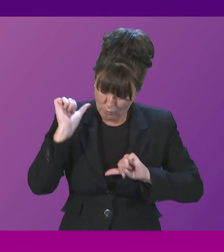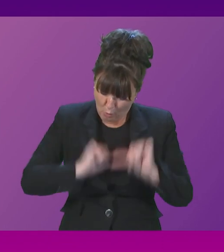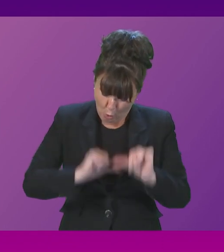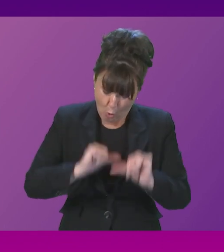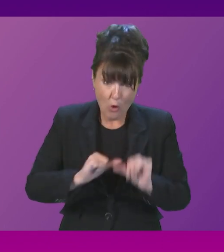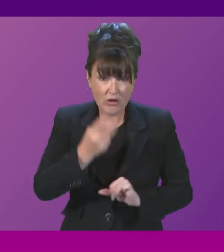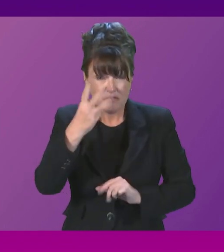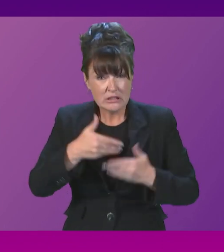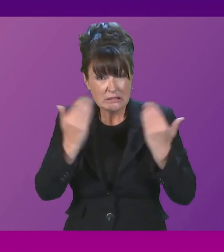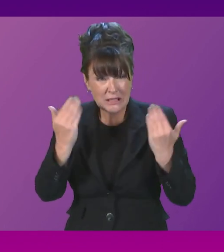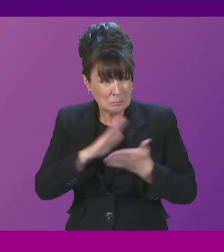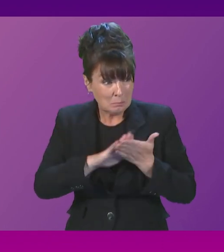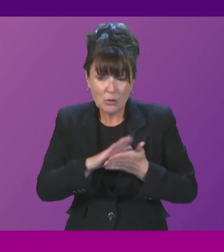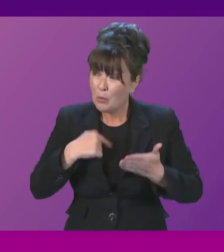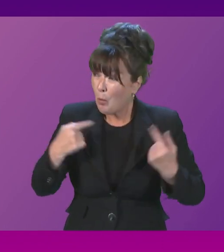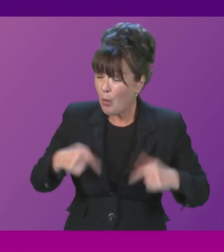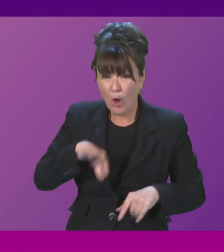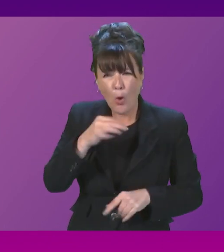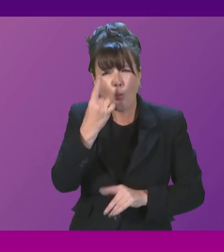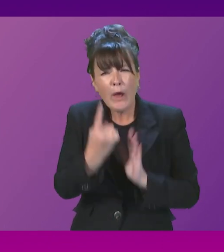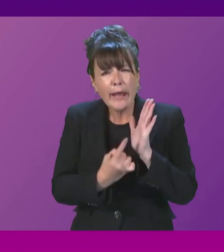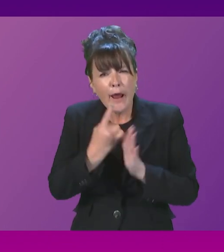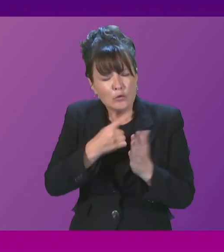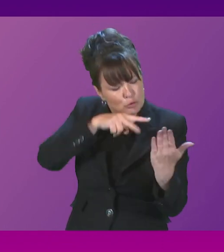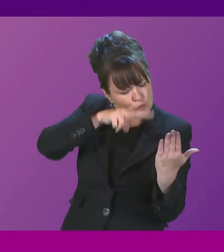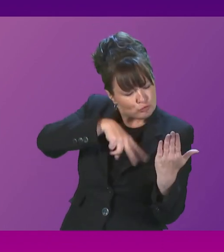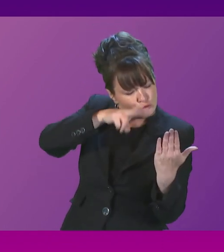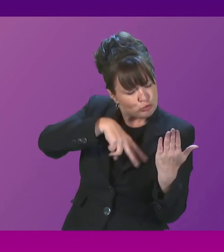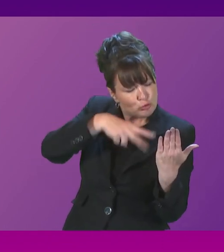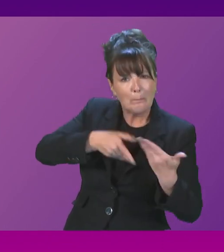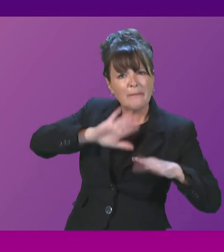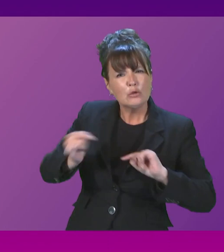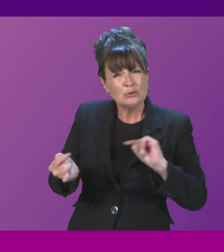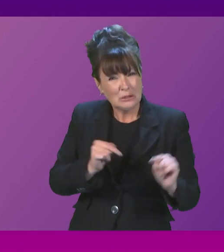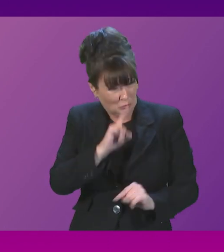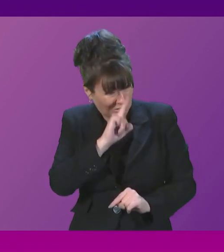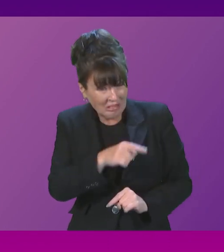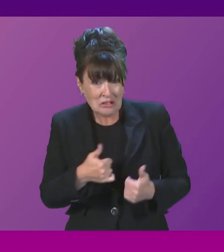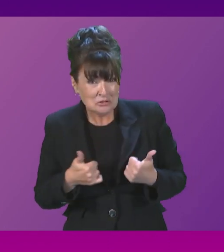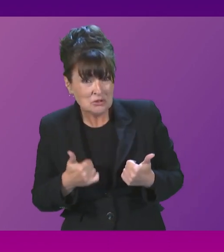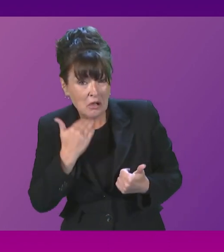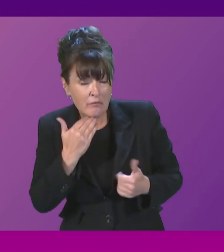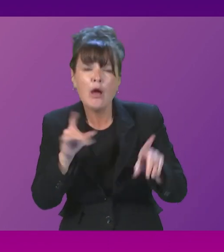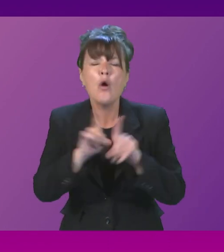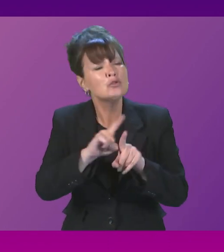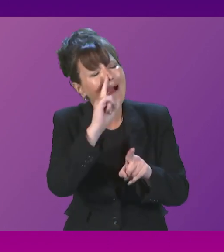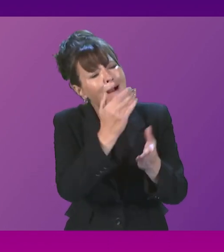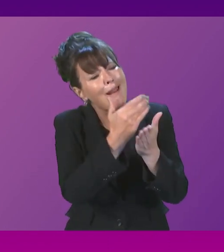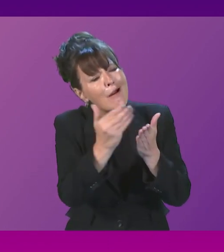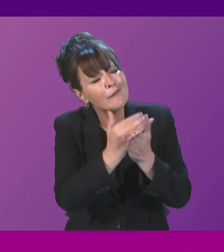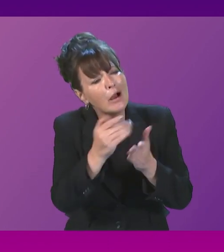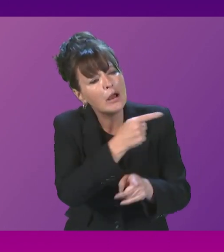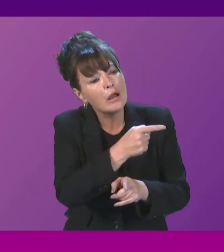is due to be debated. And can I ask the First Minister to confirm whether it is correct that some stakeholders are being